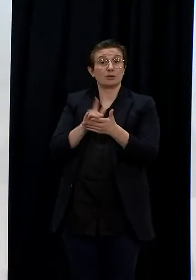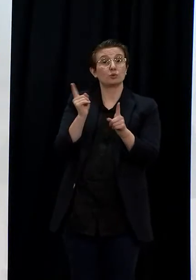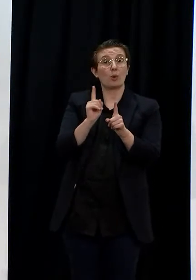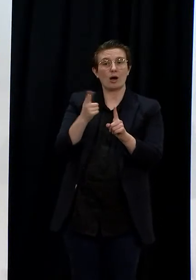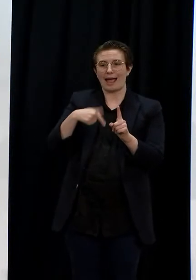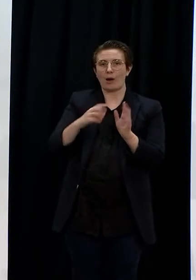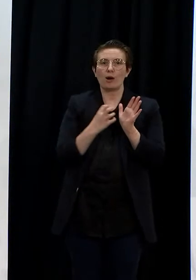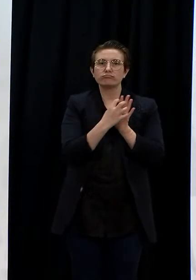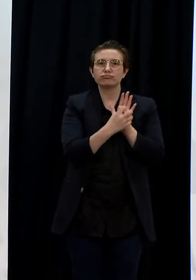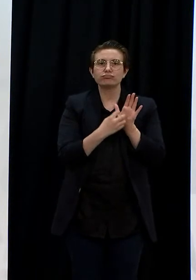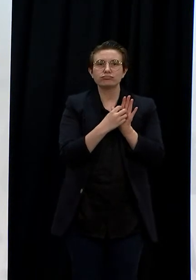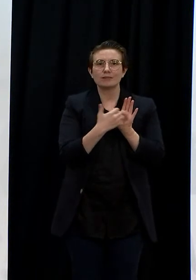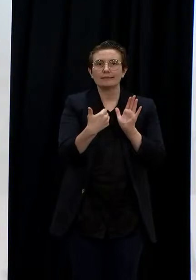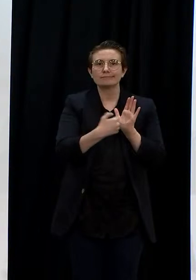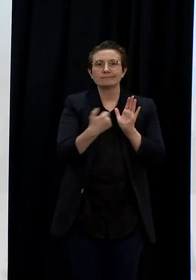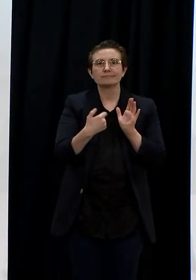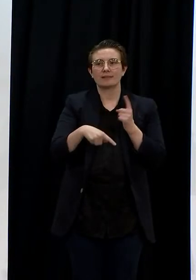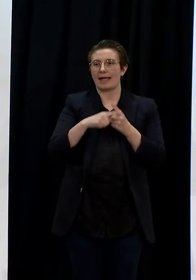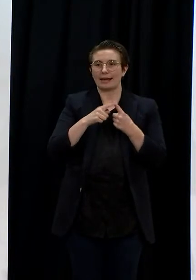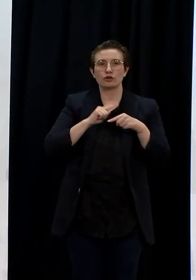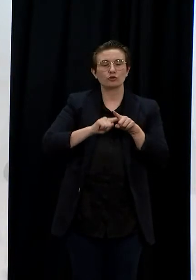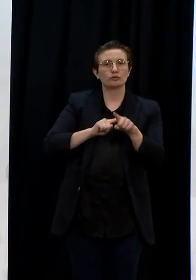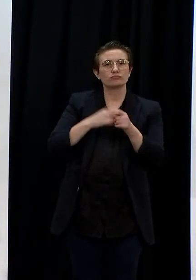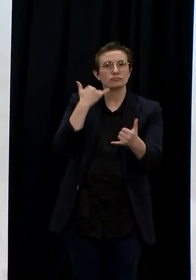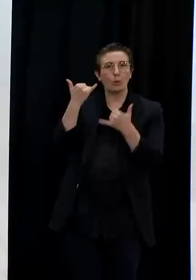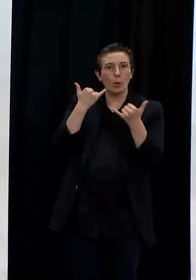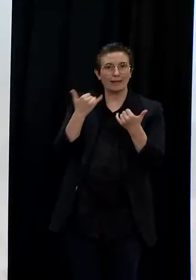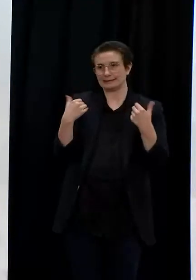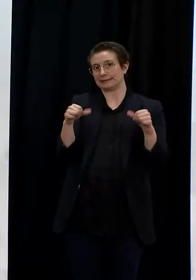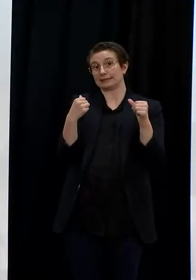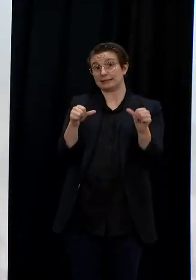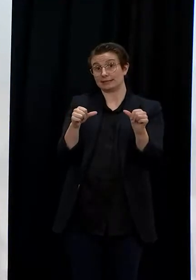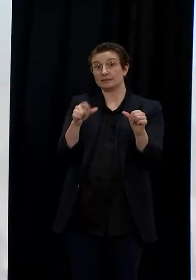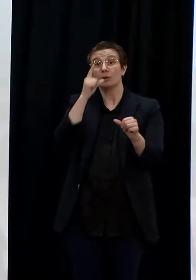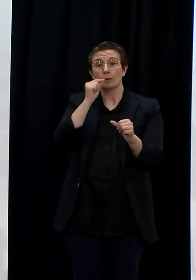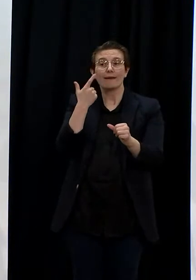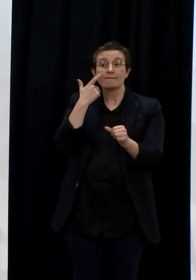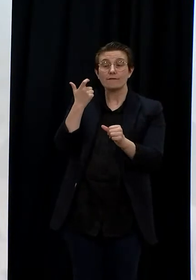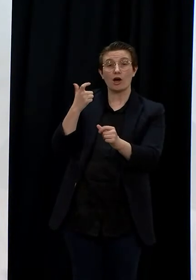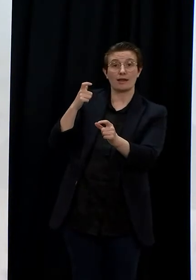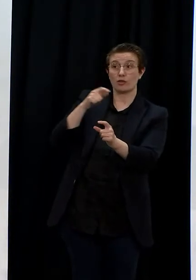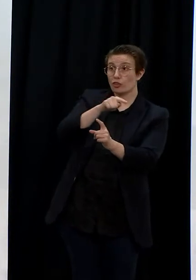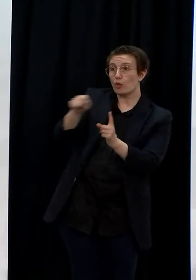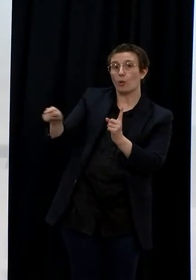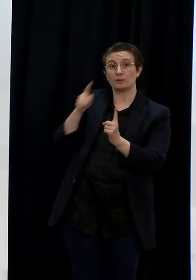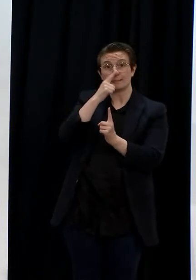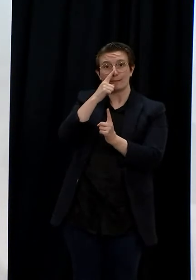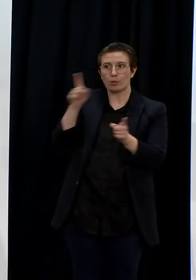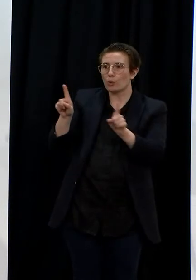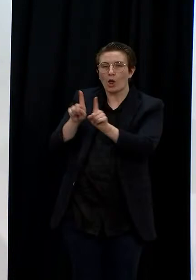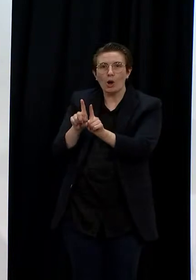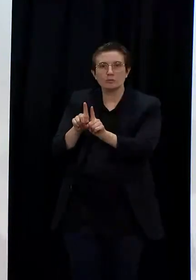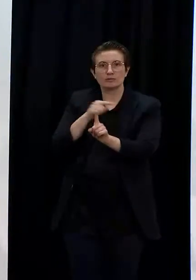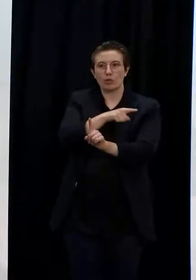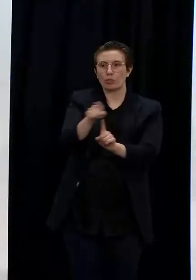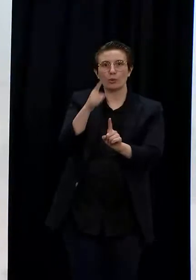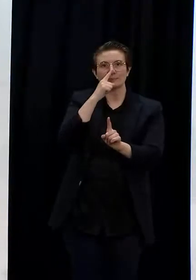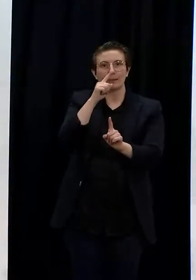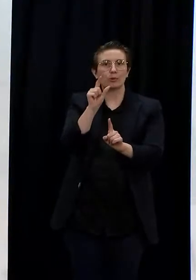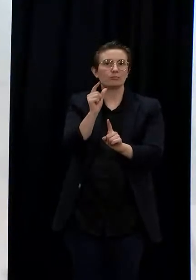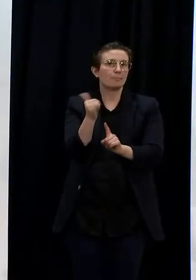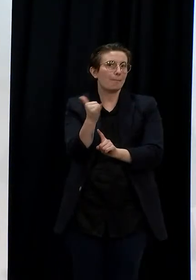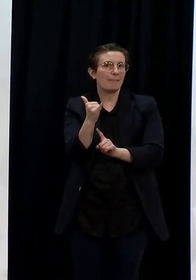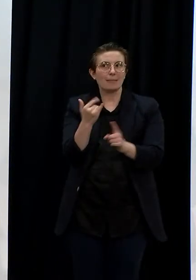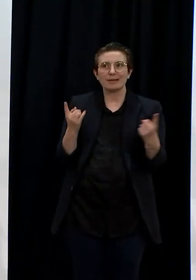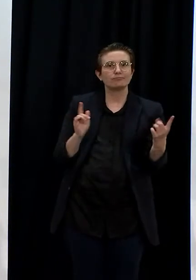spread of the virus to others. And while we expect to continue to see cases of in-household transmission, lockdown